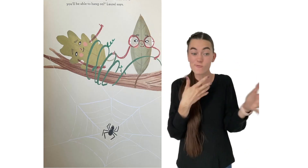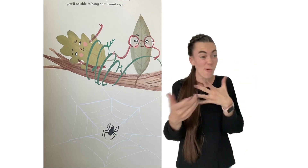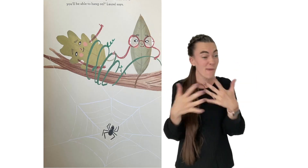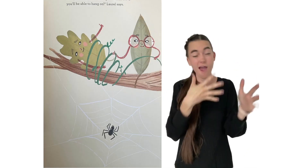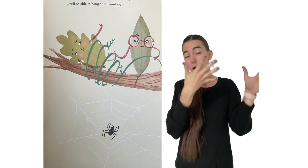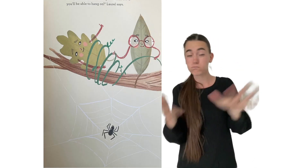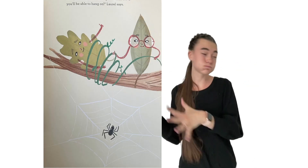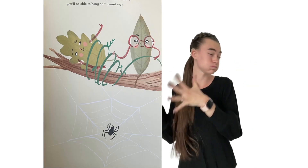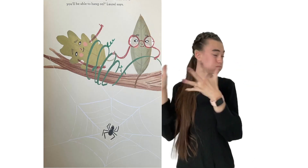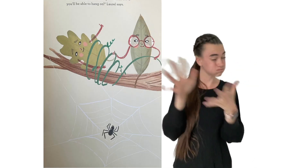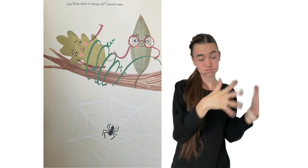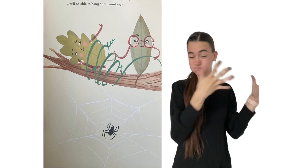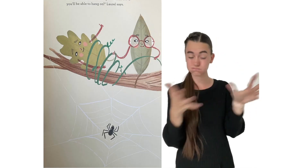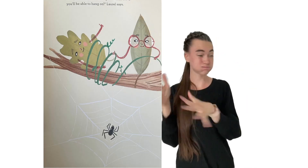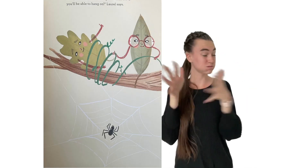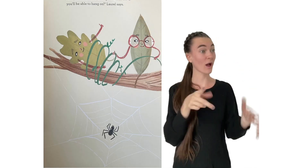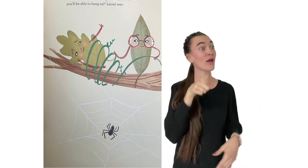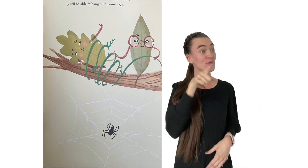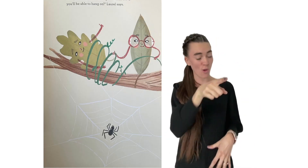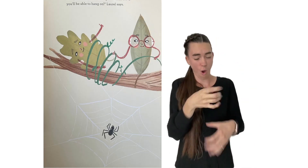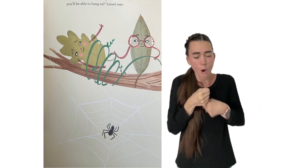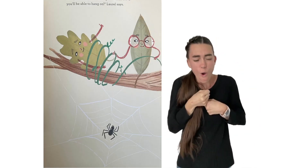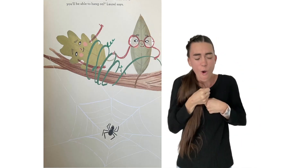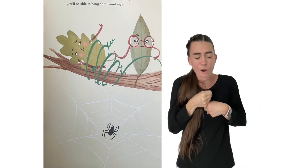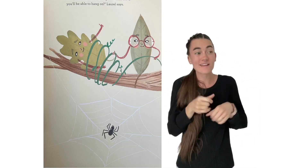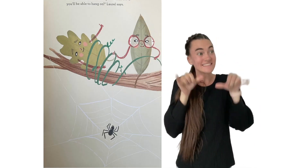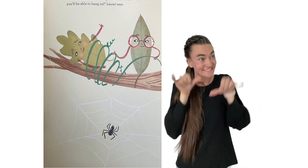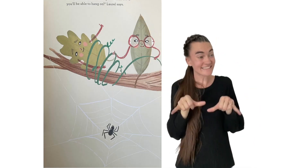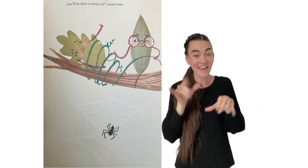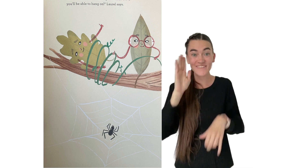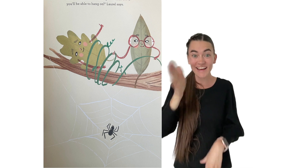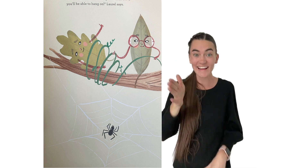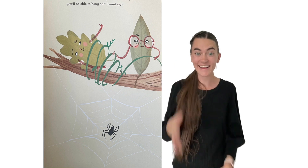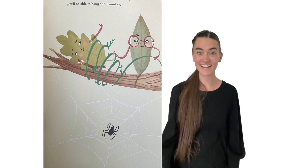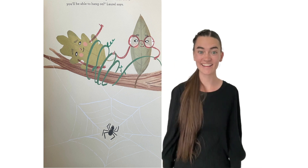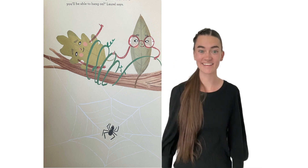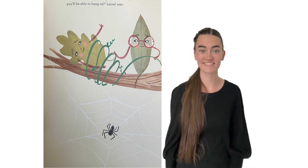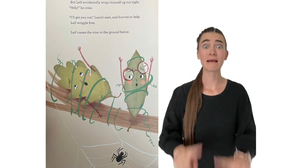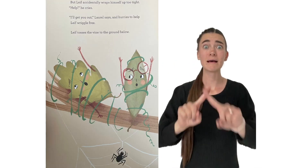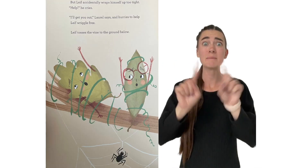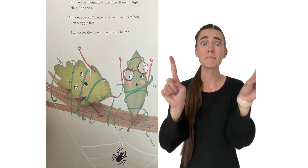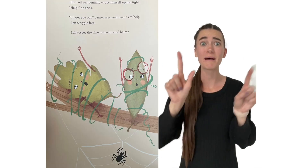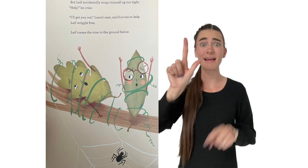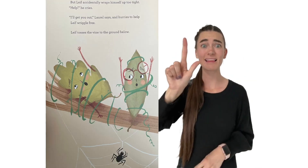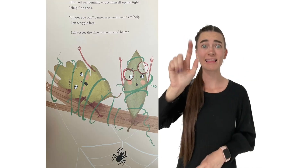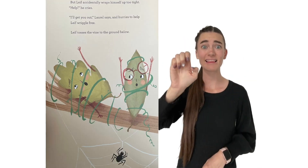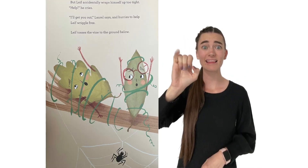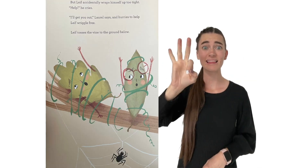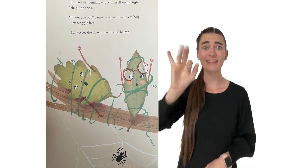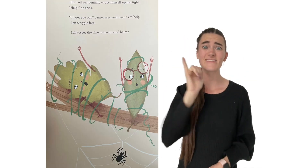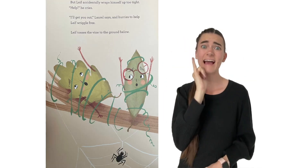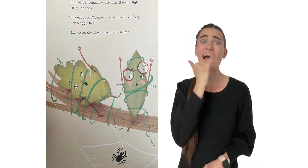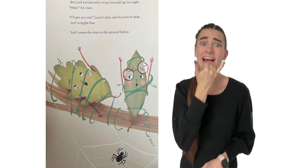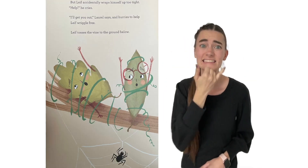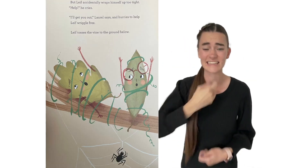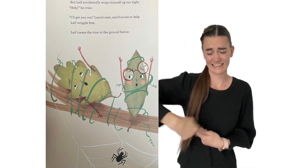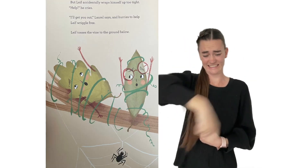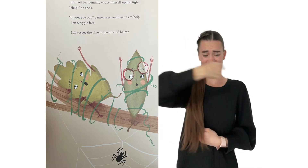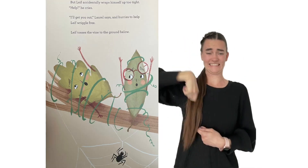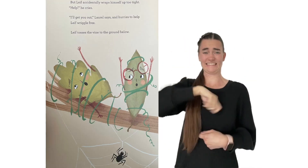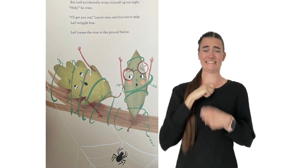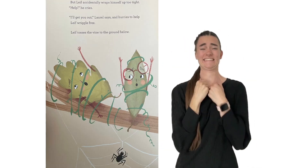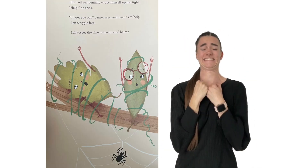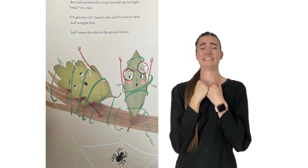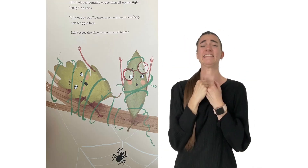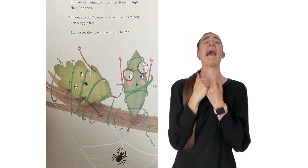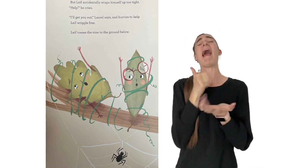Now, no matter how strong the winds blow, you'll be able to hang on, Laurel says. But Leaf accidentally wraps himself up too